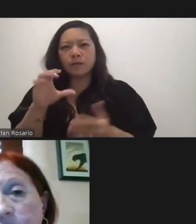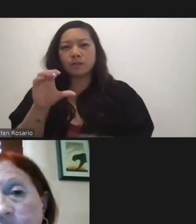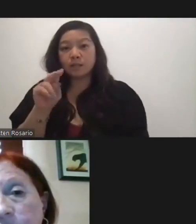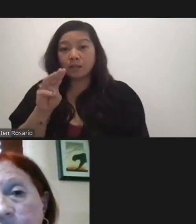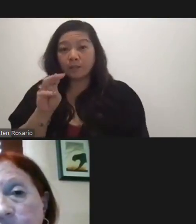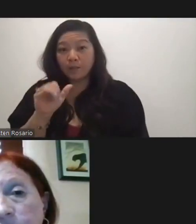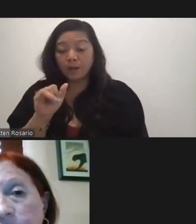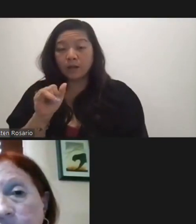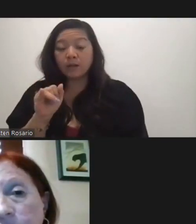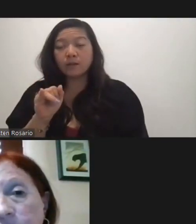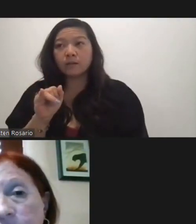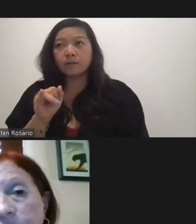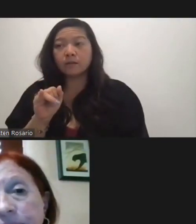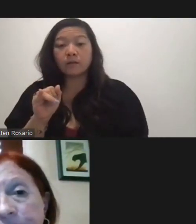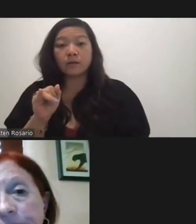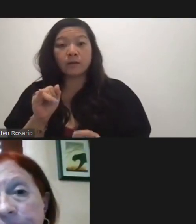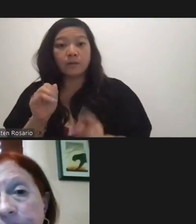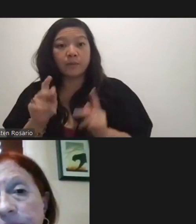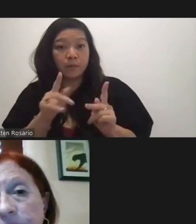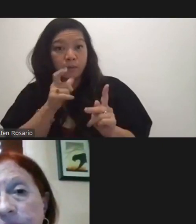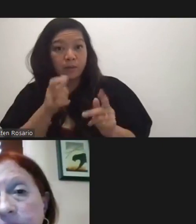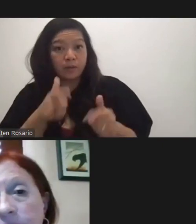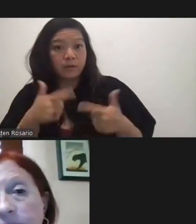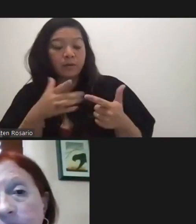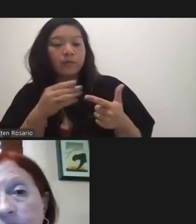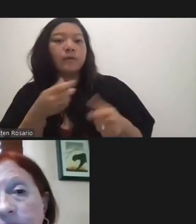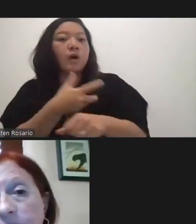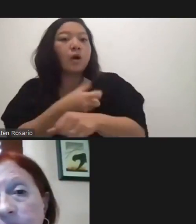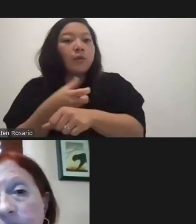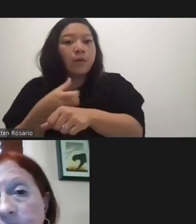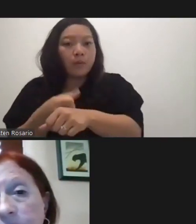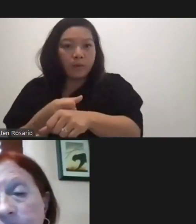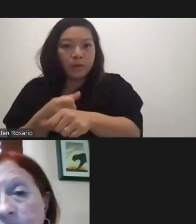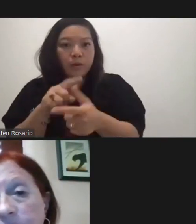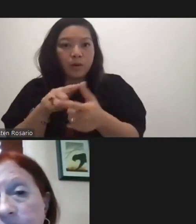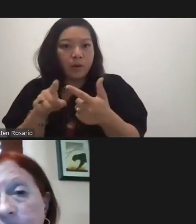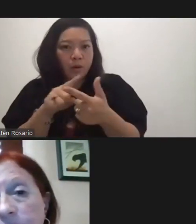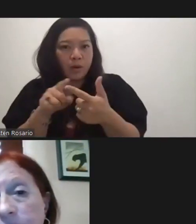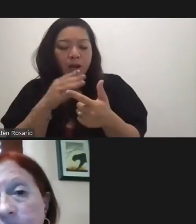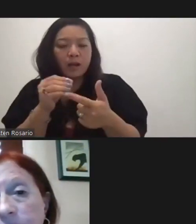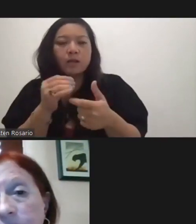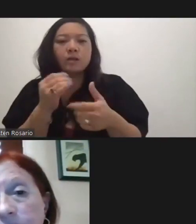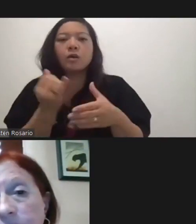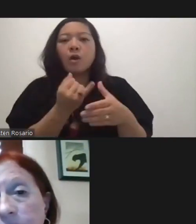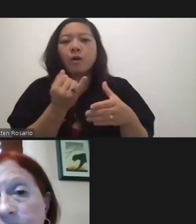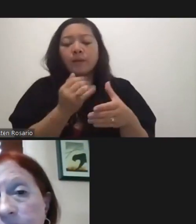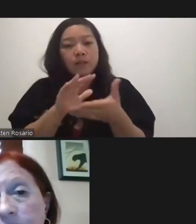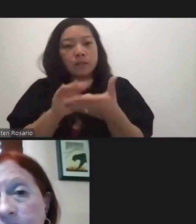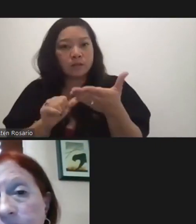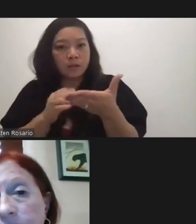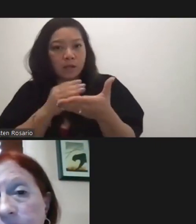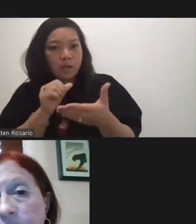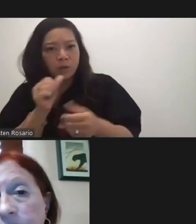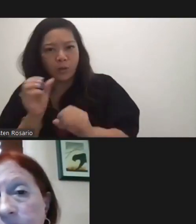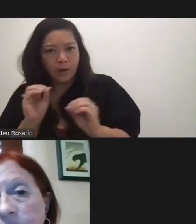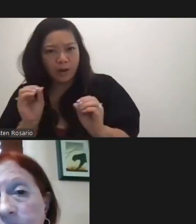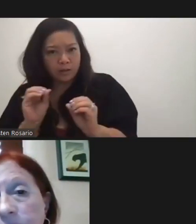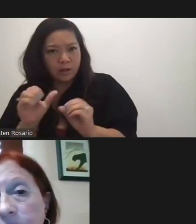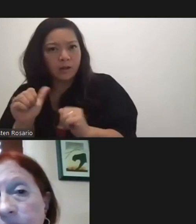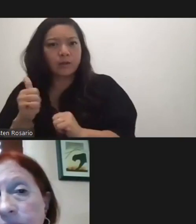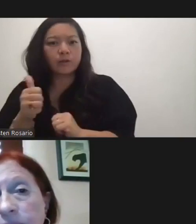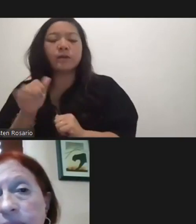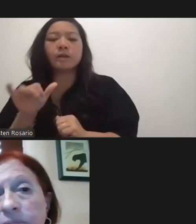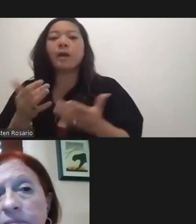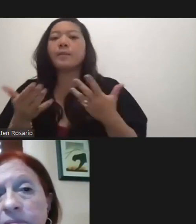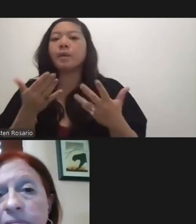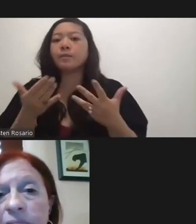who have gotten vaccinated. CNMI has been the first to avail a quarantine exemption and nobody else. So, that may be